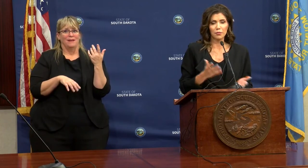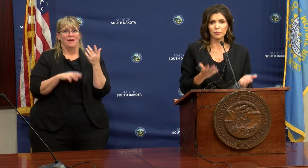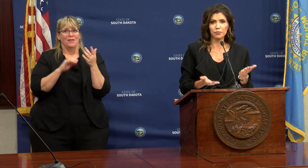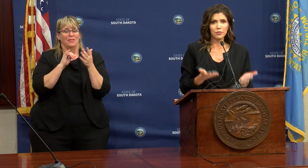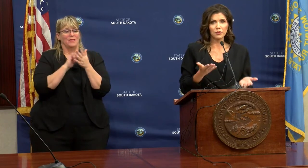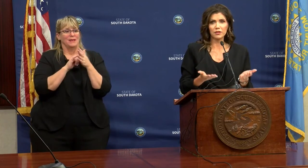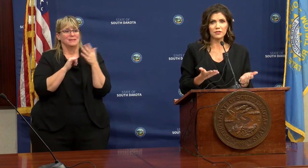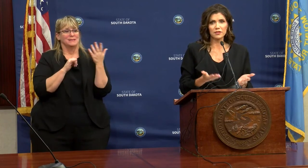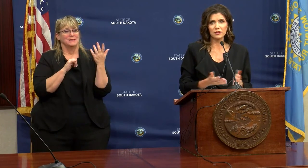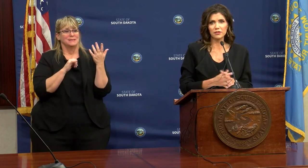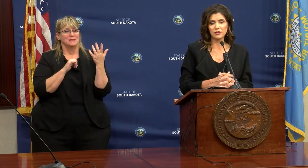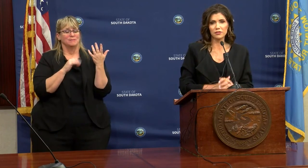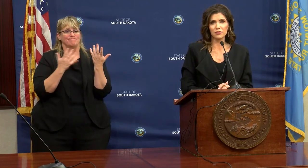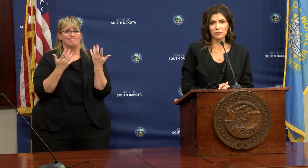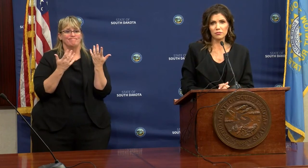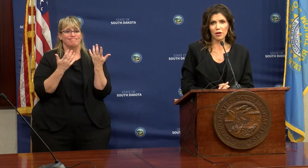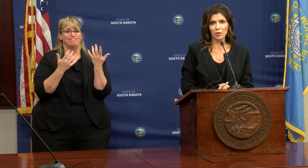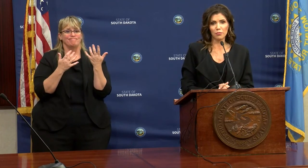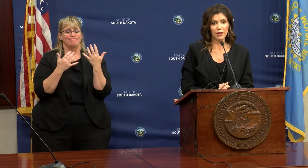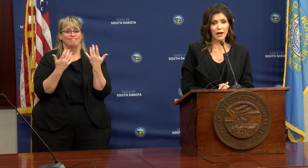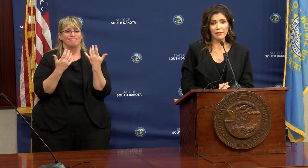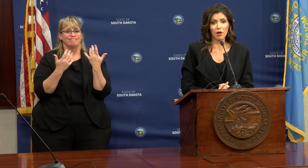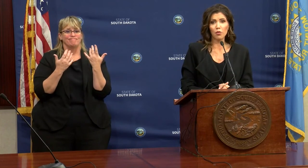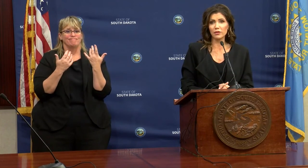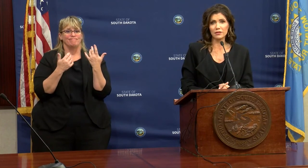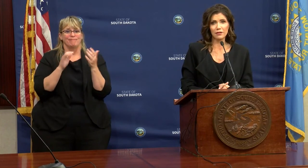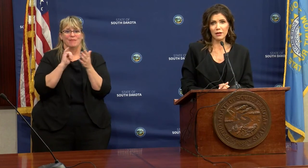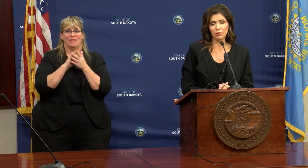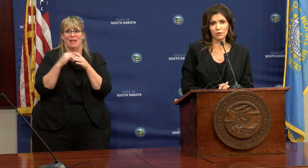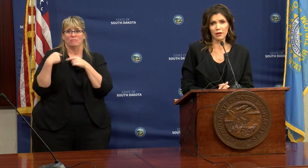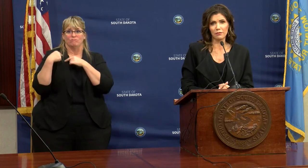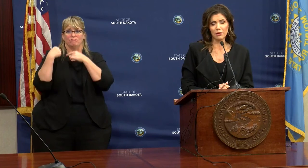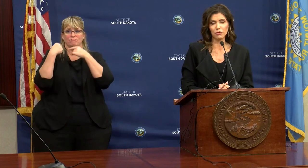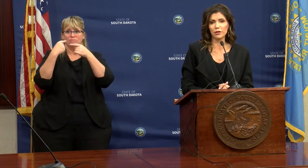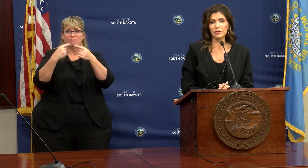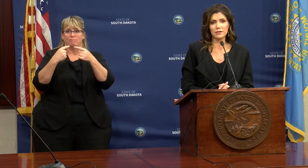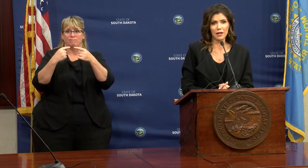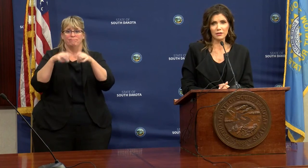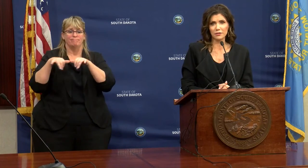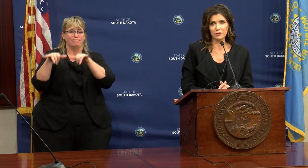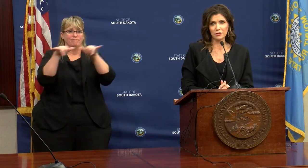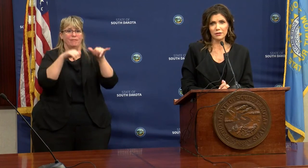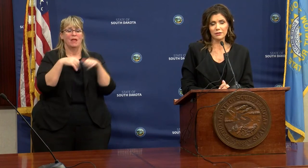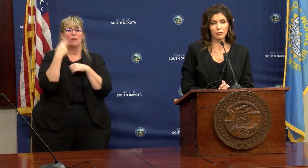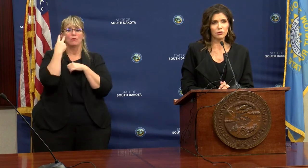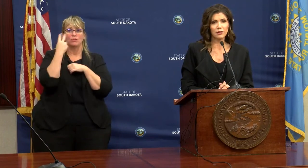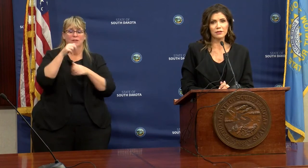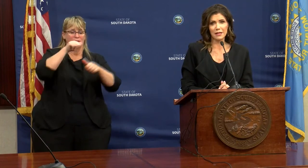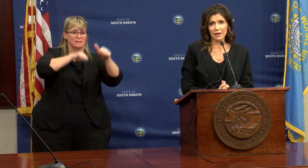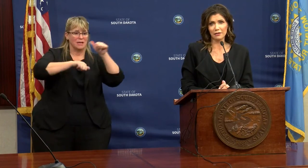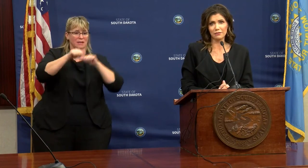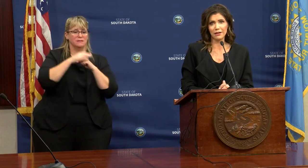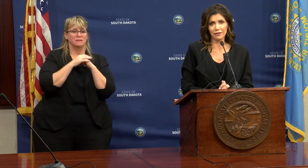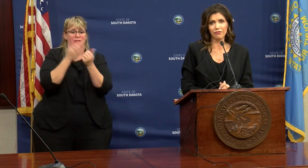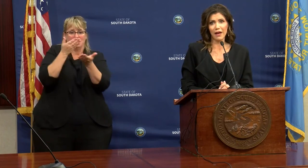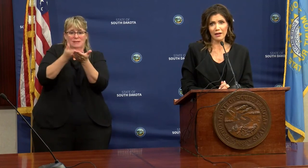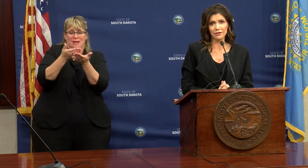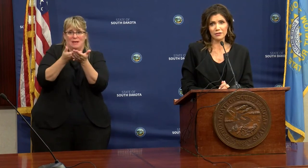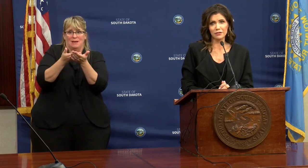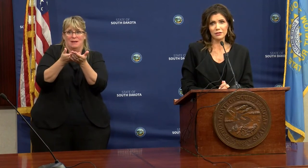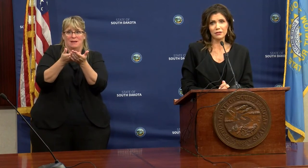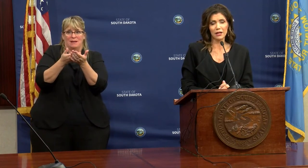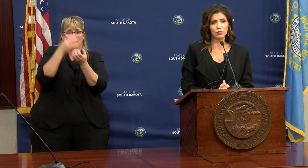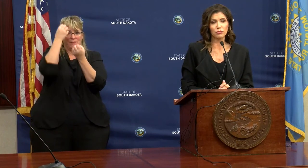consistent that I have always said that I would look at. I would look at the science, that I would look at the data and the